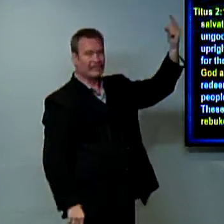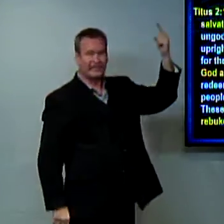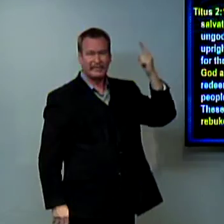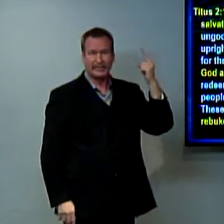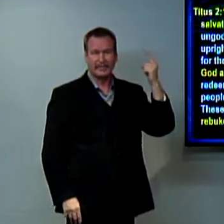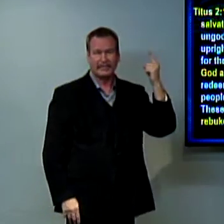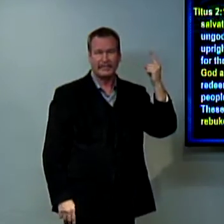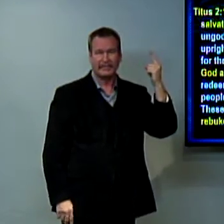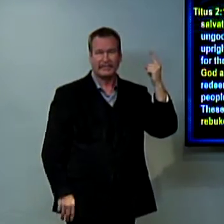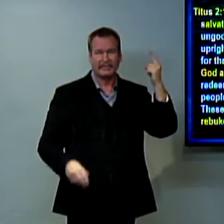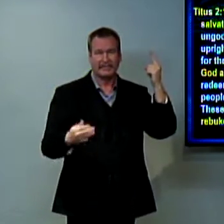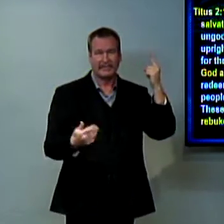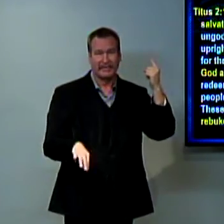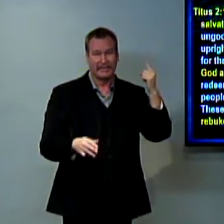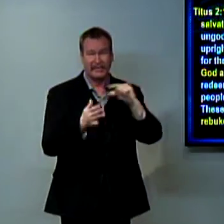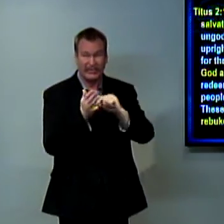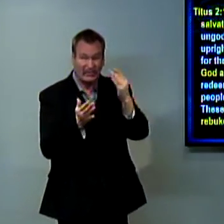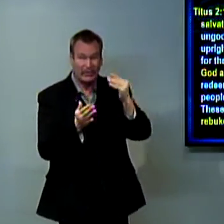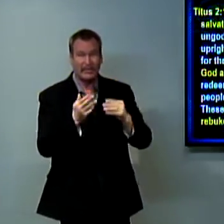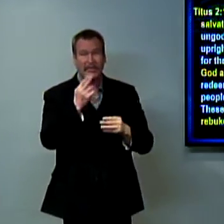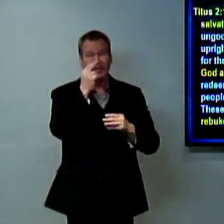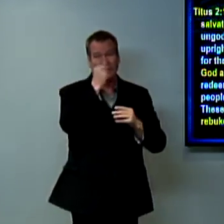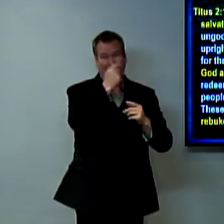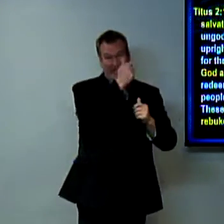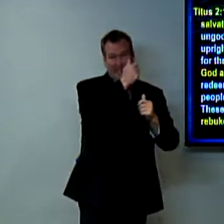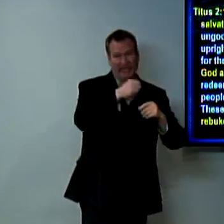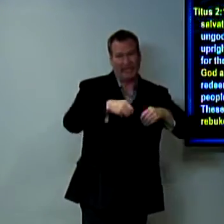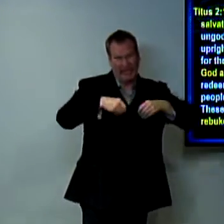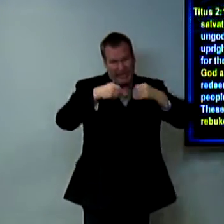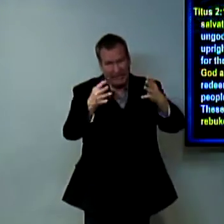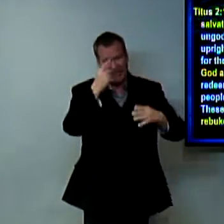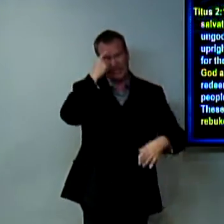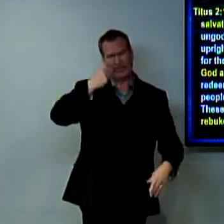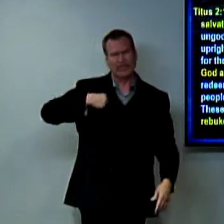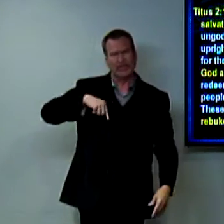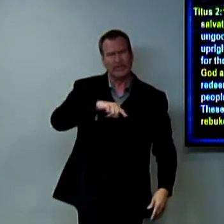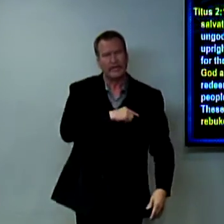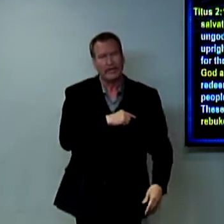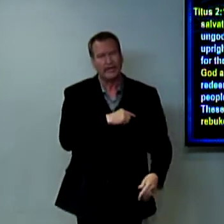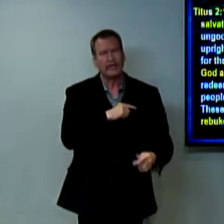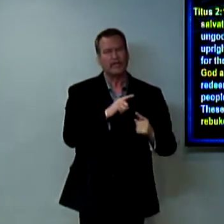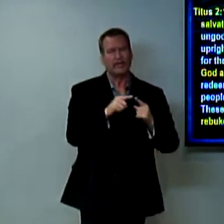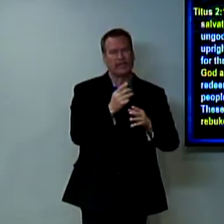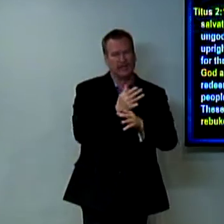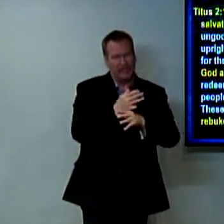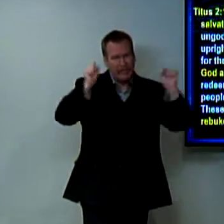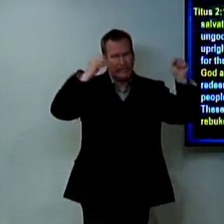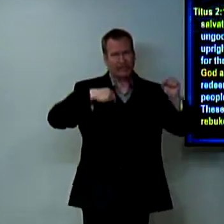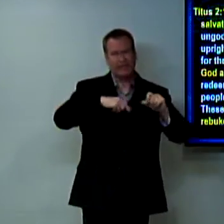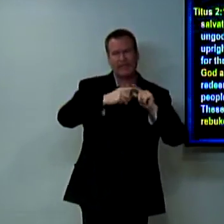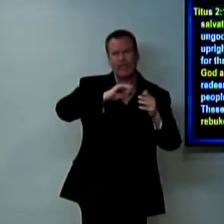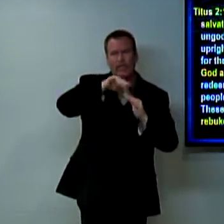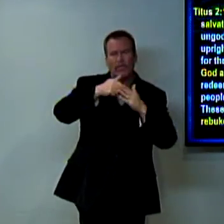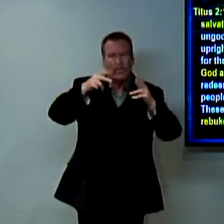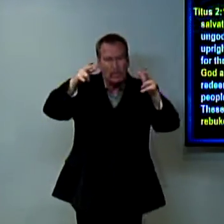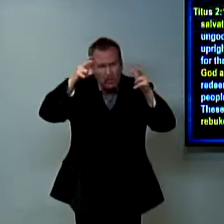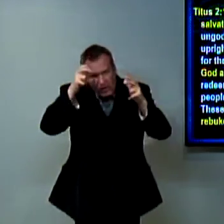God to come again and verse 14 goes on to say Jesus who gave himself for us